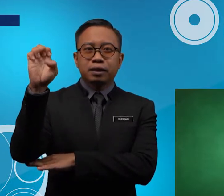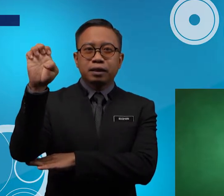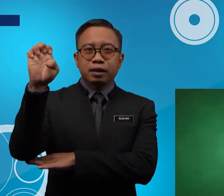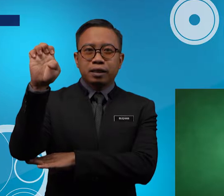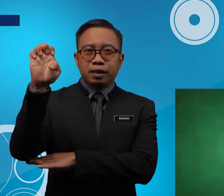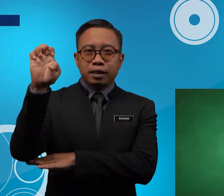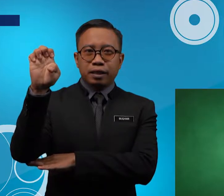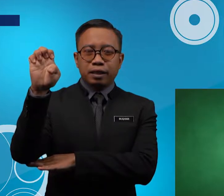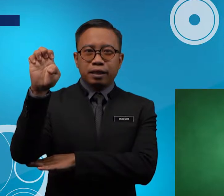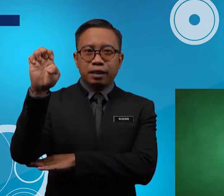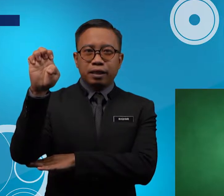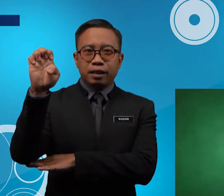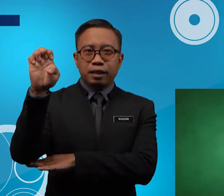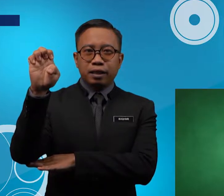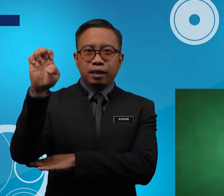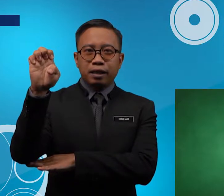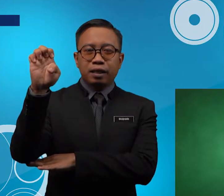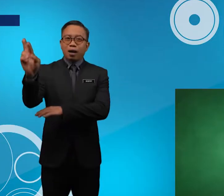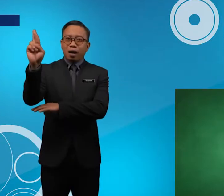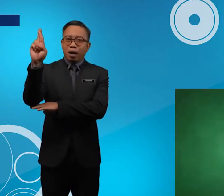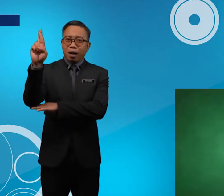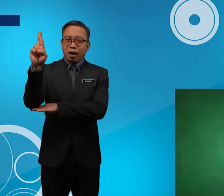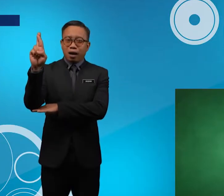S E R